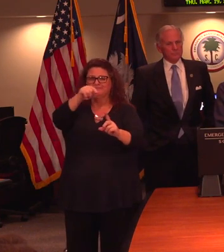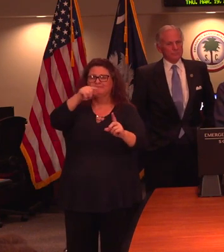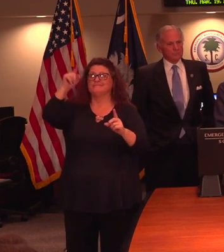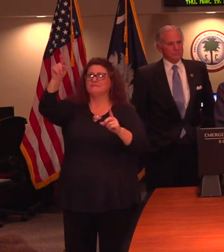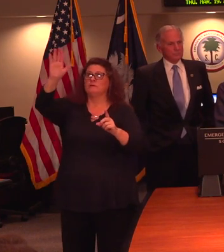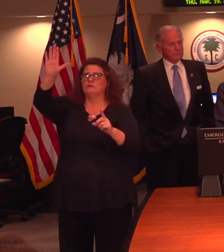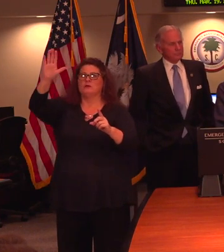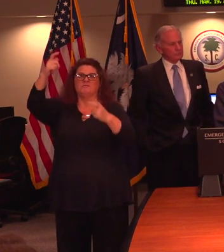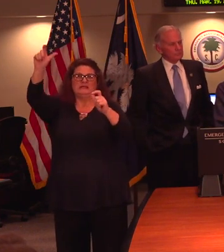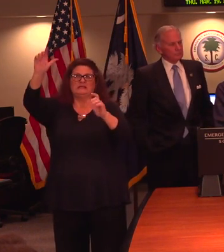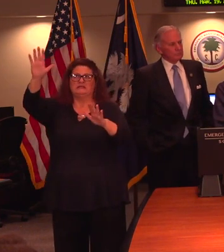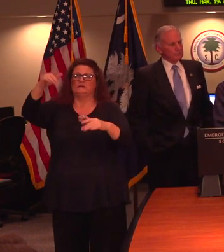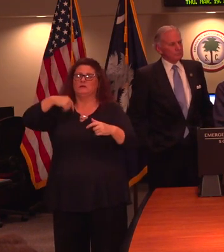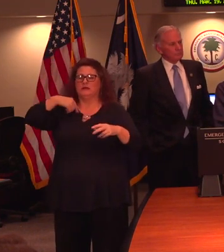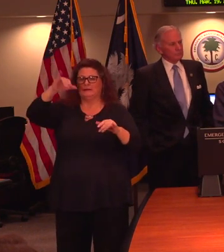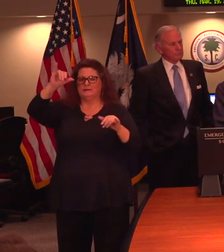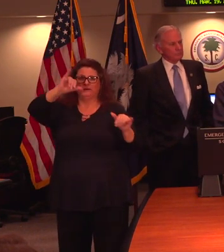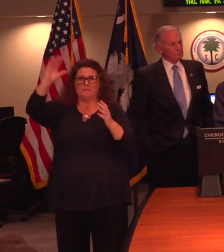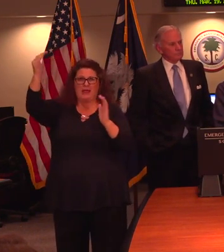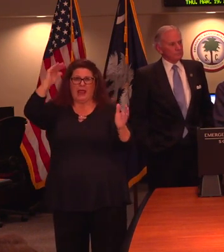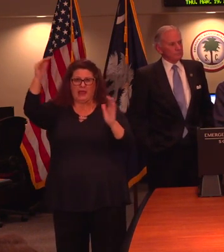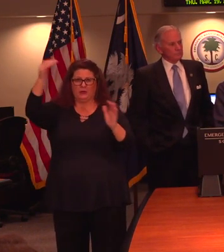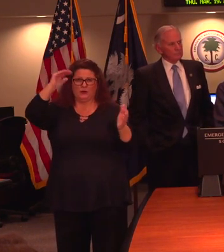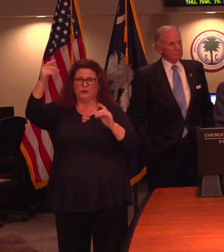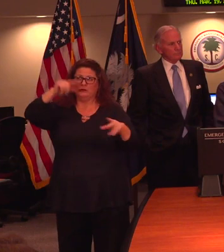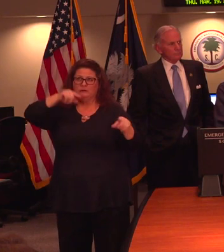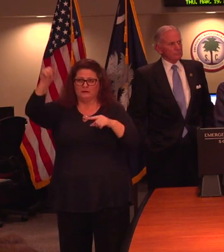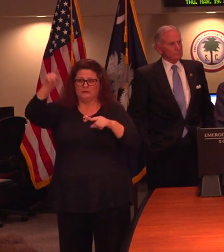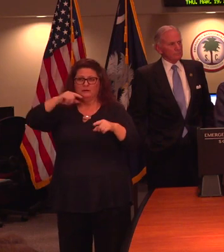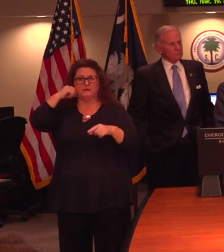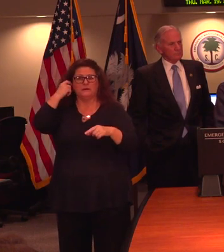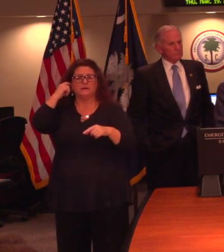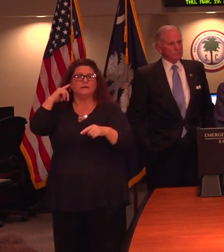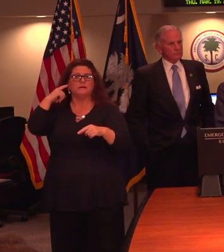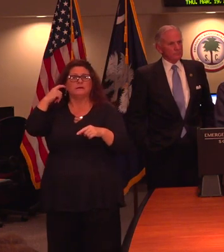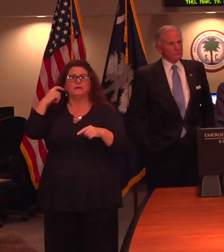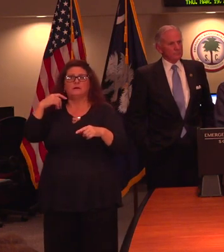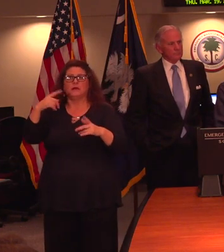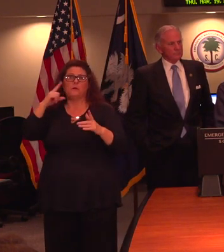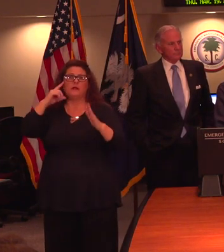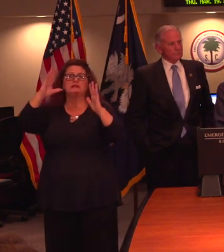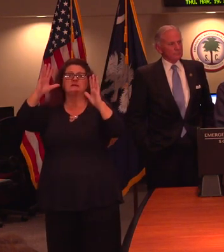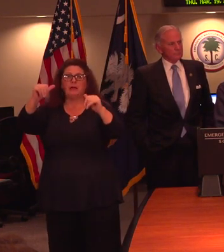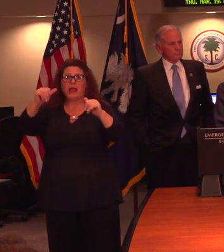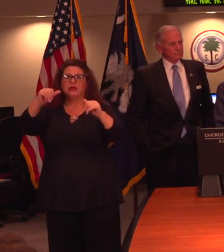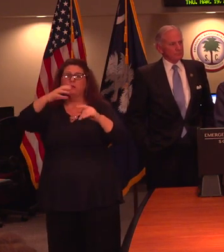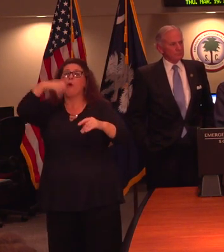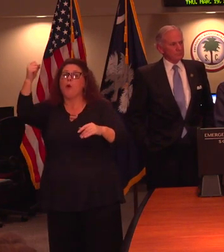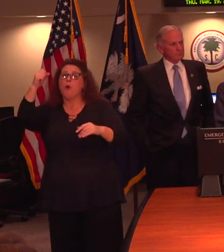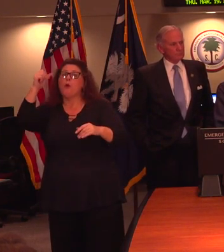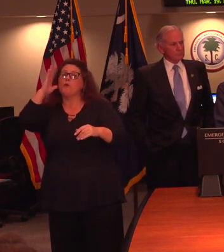caseload, and that the profile of cases, the proportion being expectedly higher in the elderly,